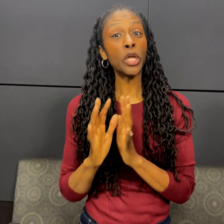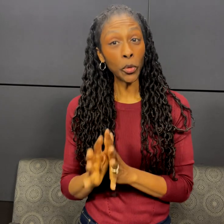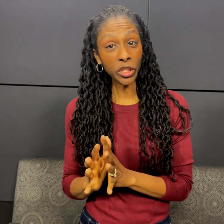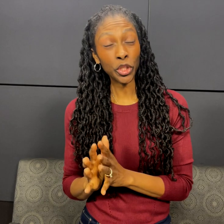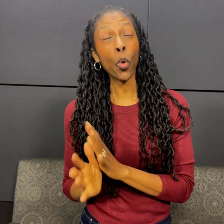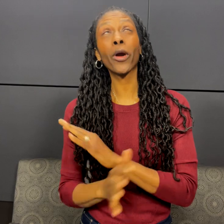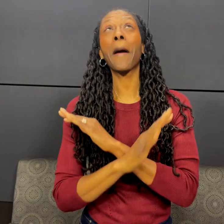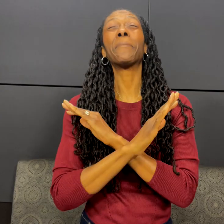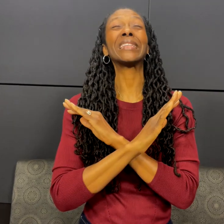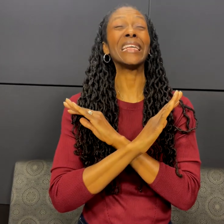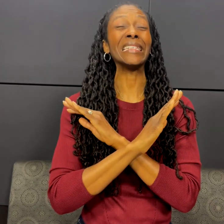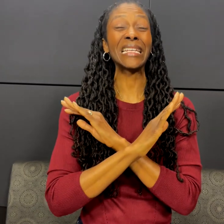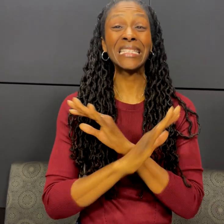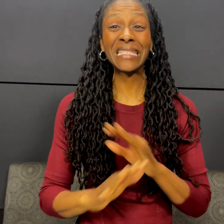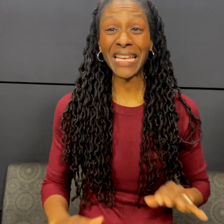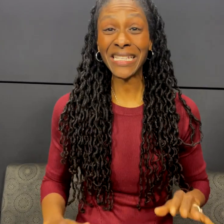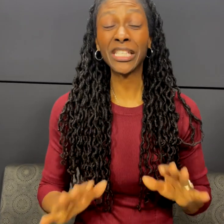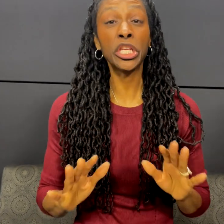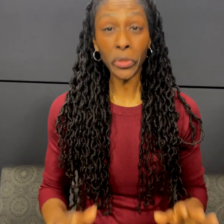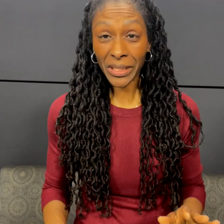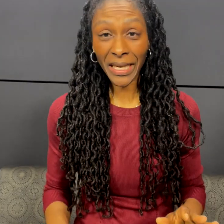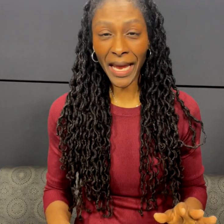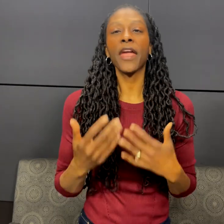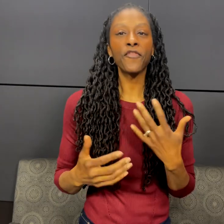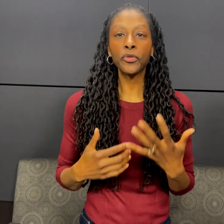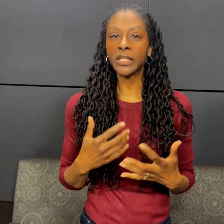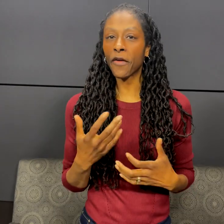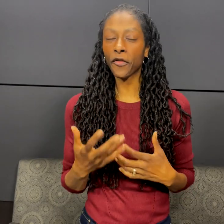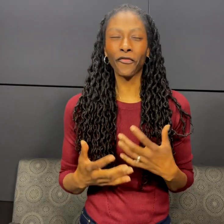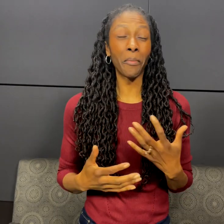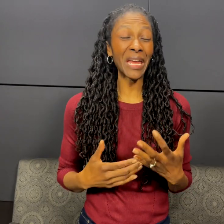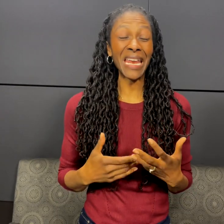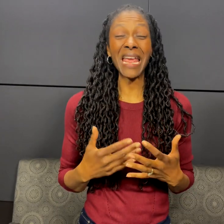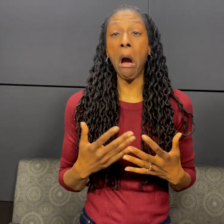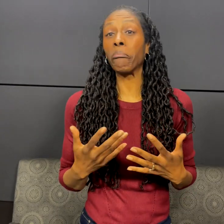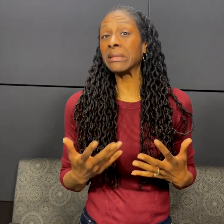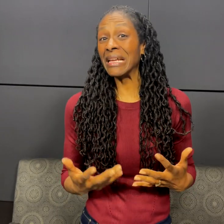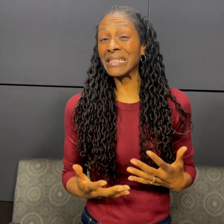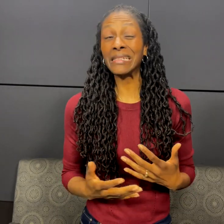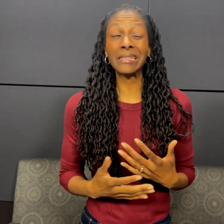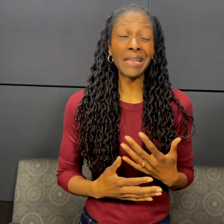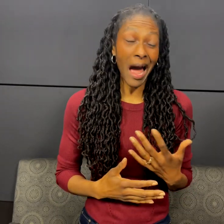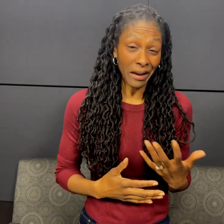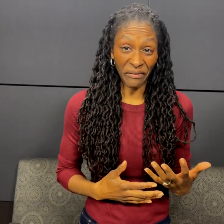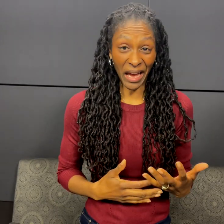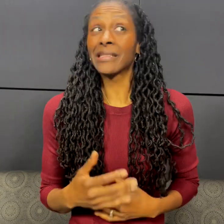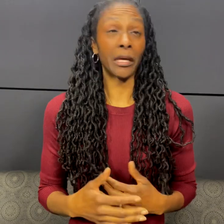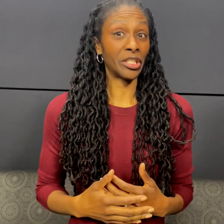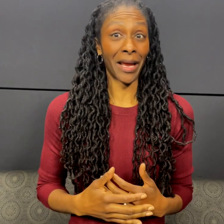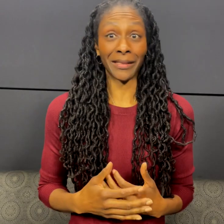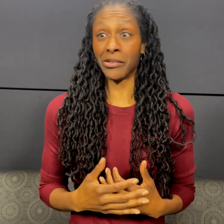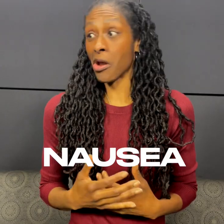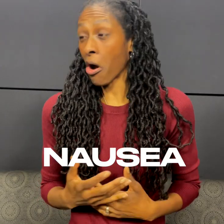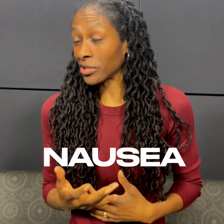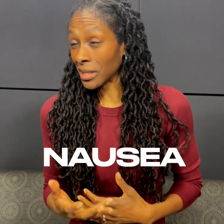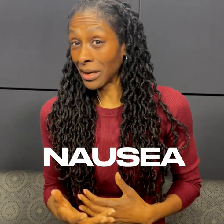dosage or completely cease using it if you suffer from any unpleasant side effects such as nausea,